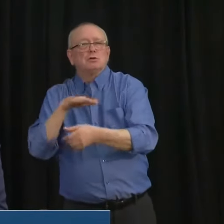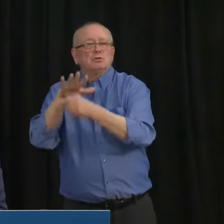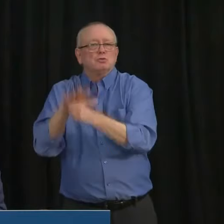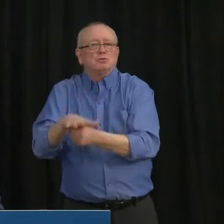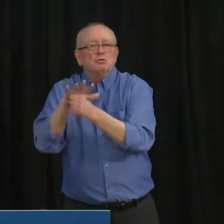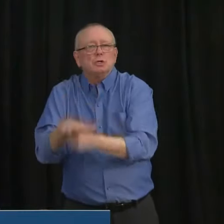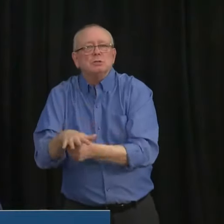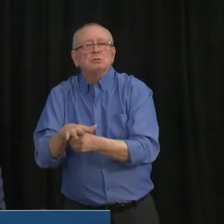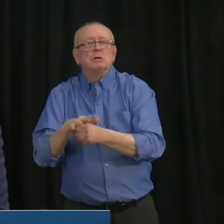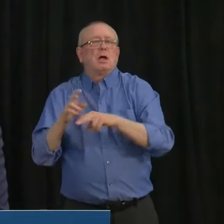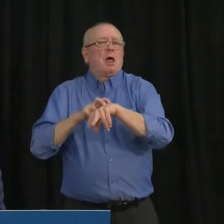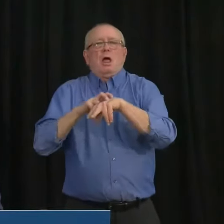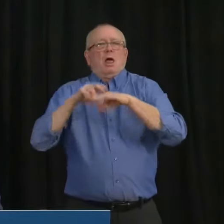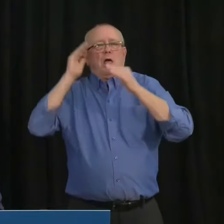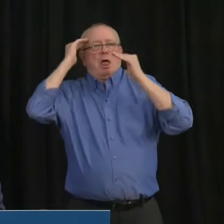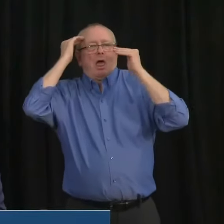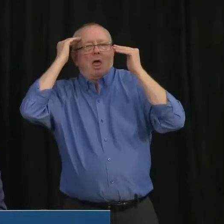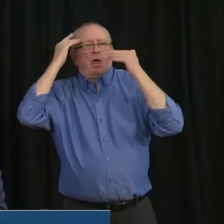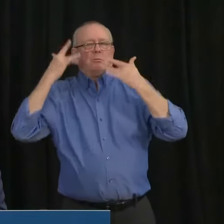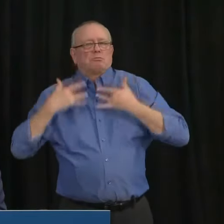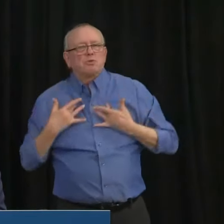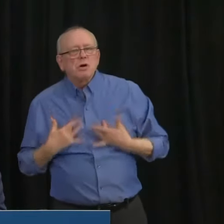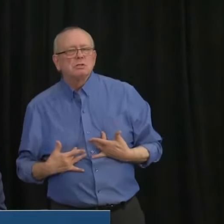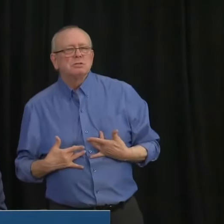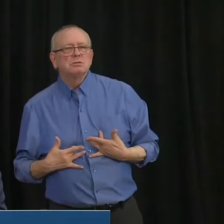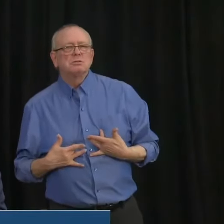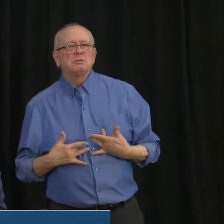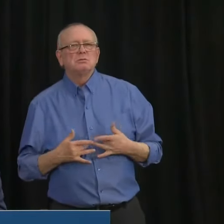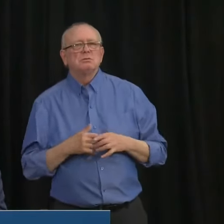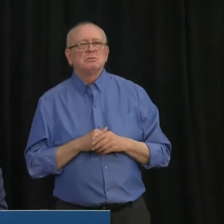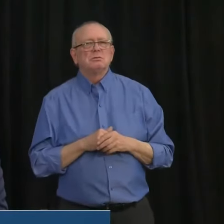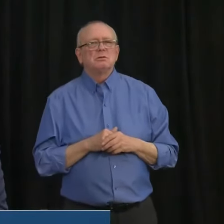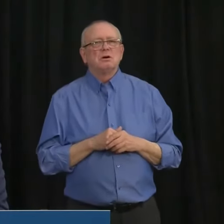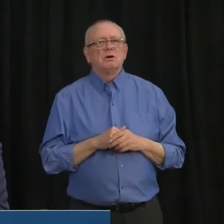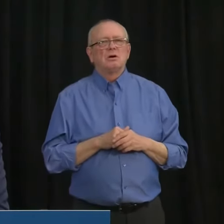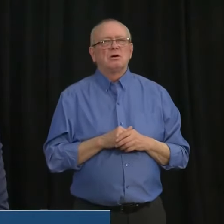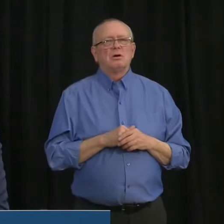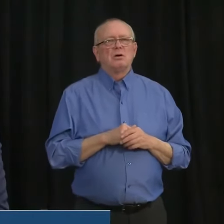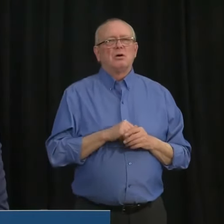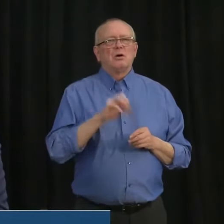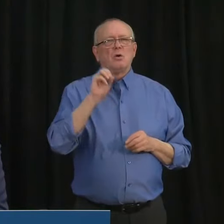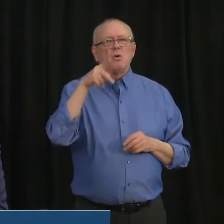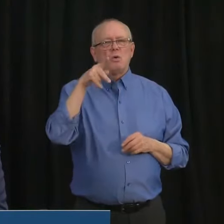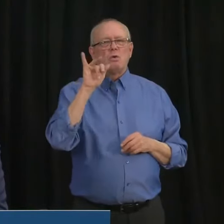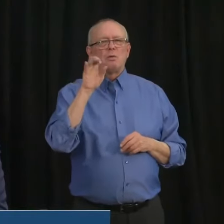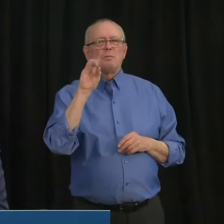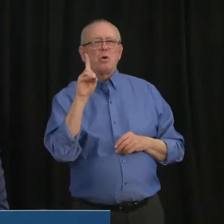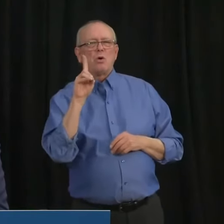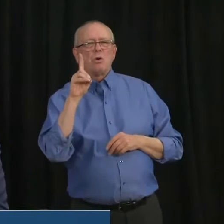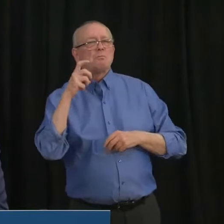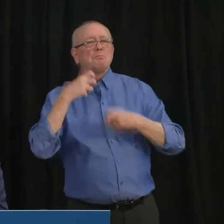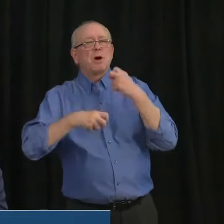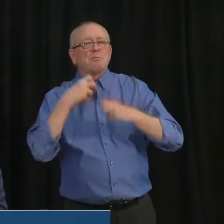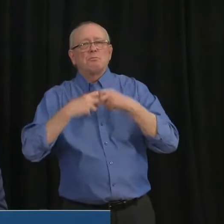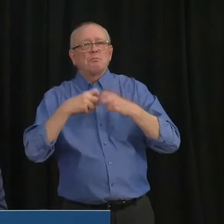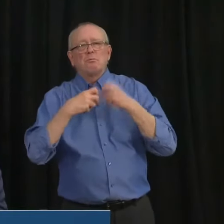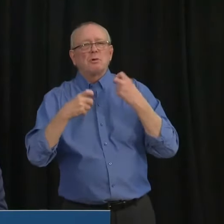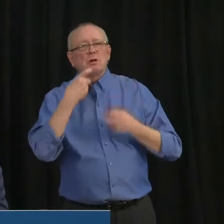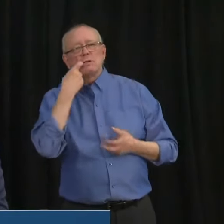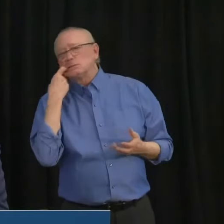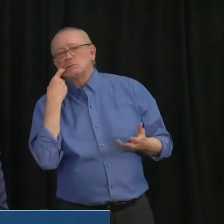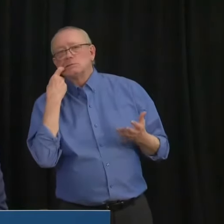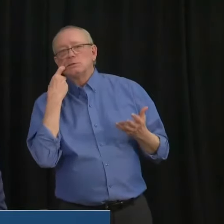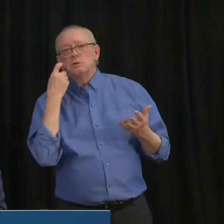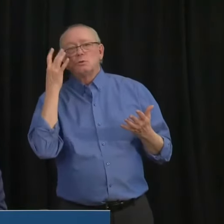by, let's not forget that much of the opioid crisis in this province started with people being prescribed opioids